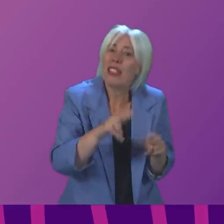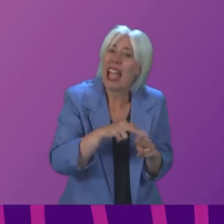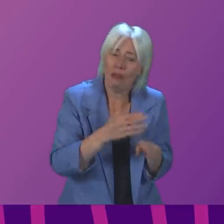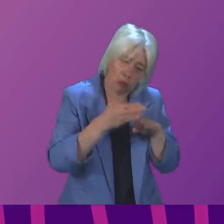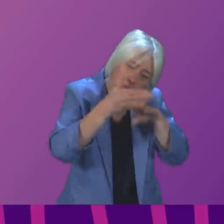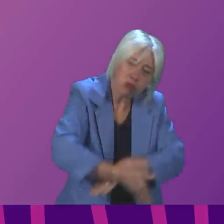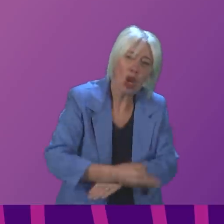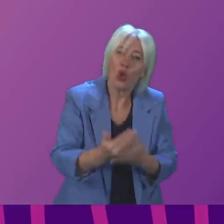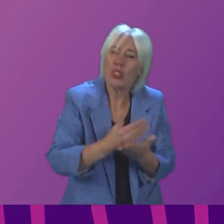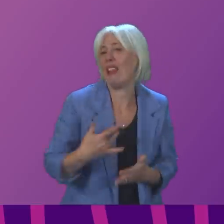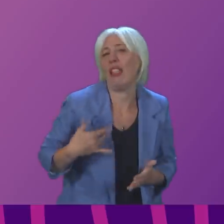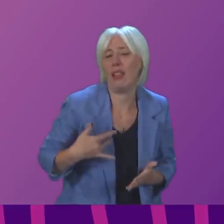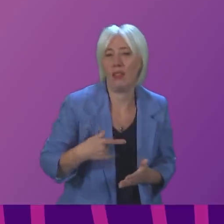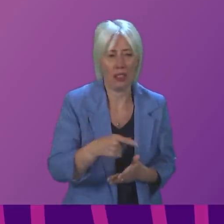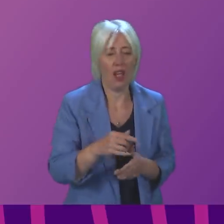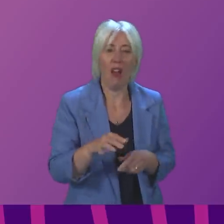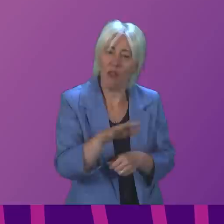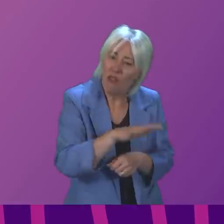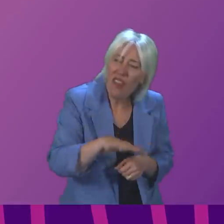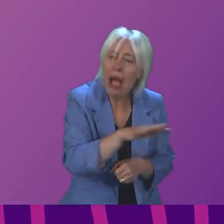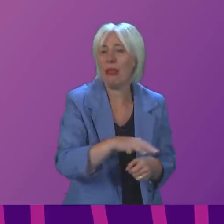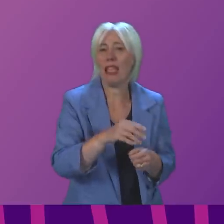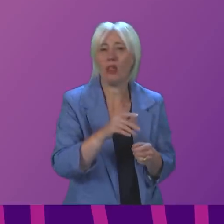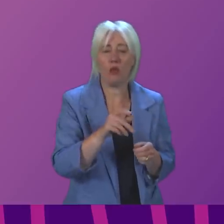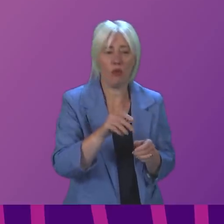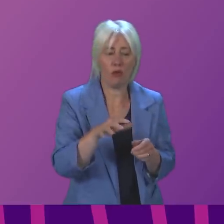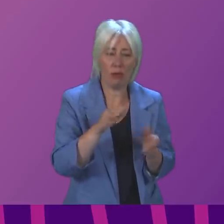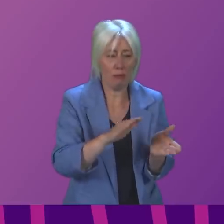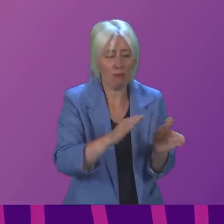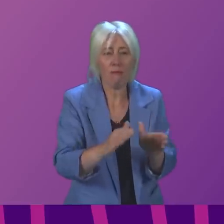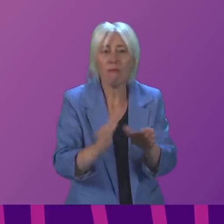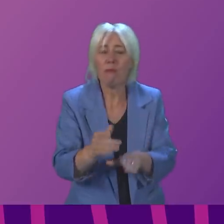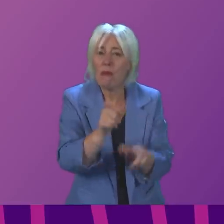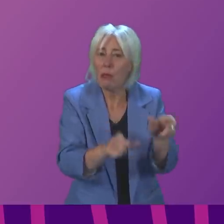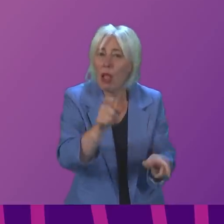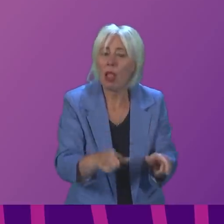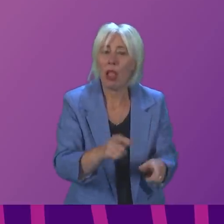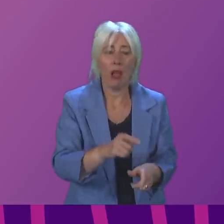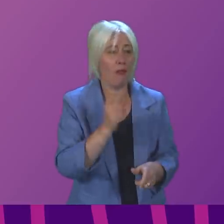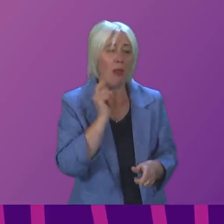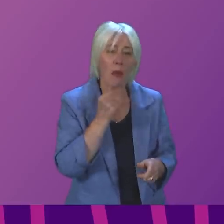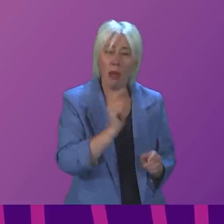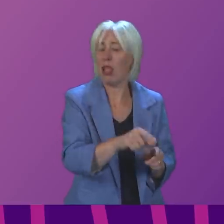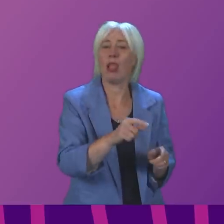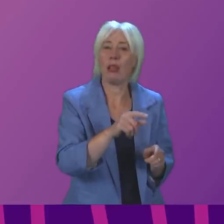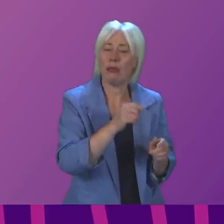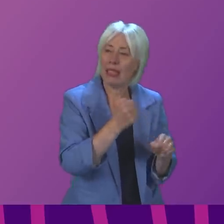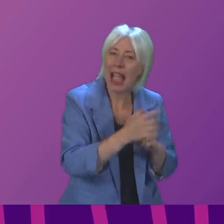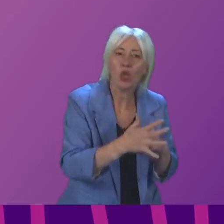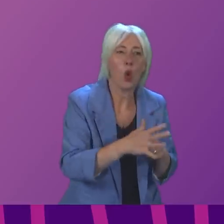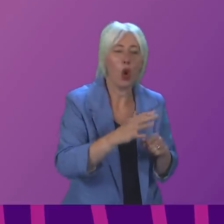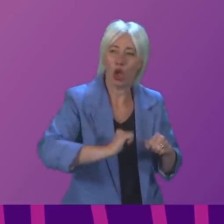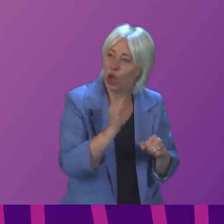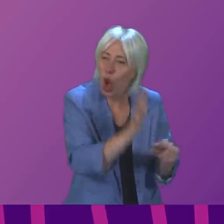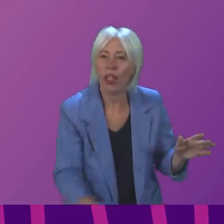lives, for the sake of the families who have lost loved ones, for the sake of patients in Glasgow and across Scotland, and for the